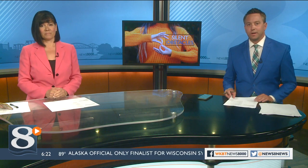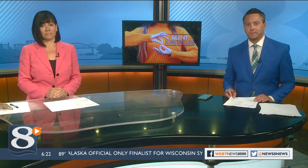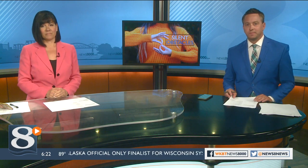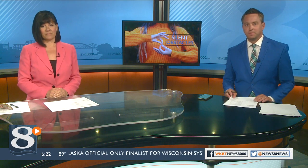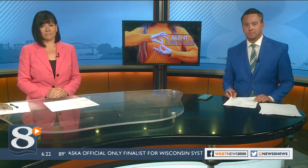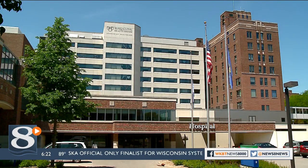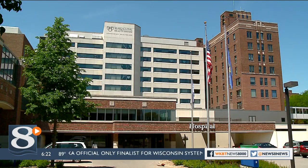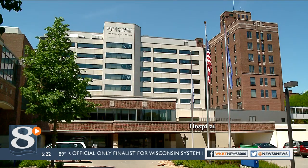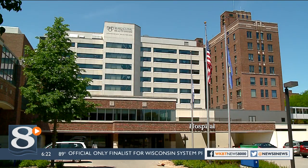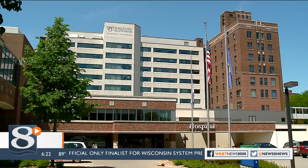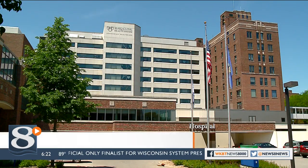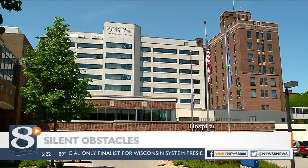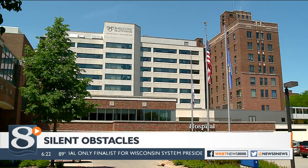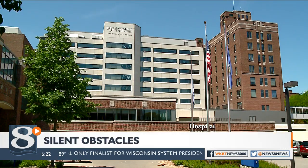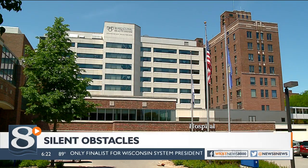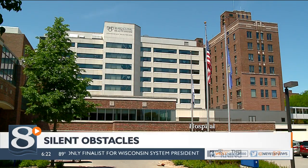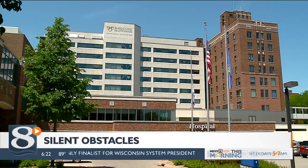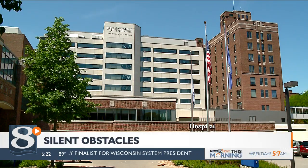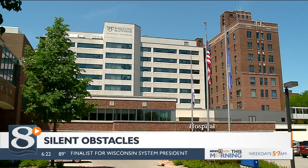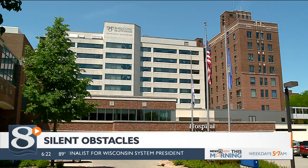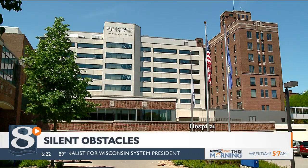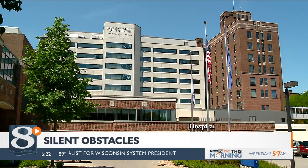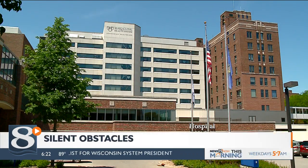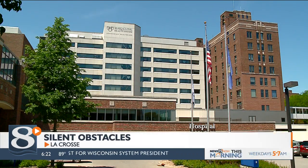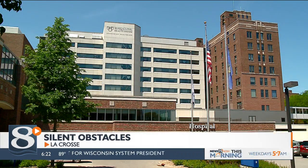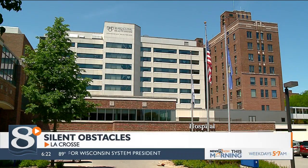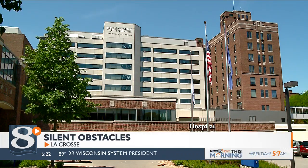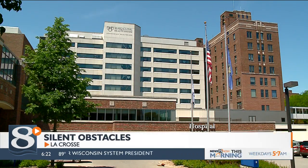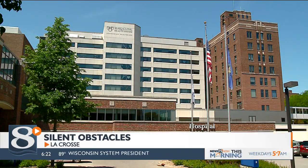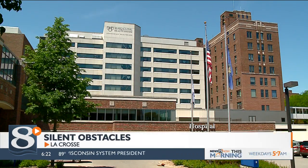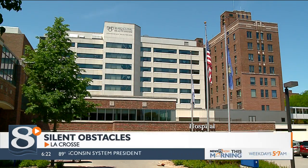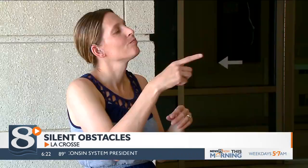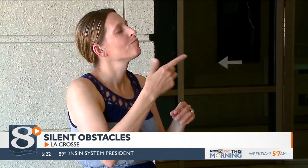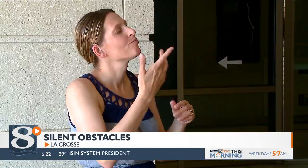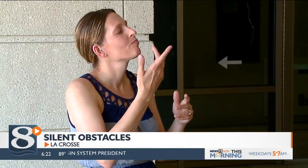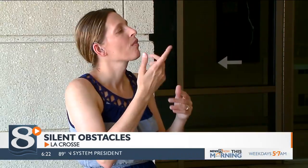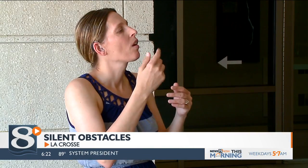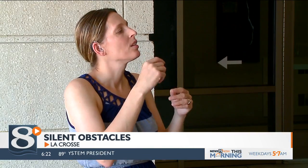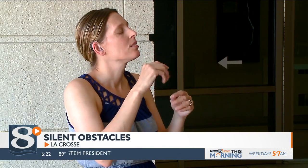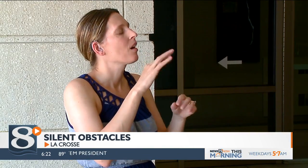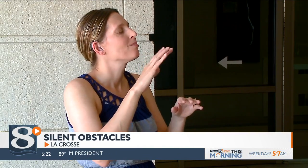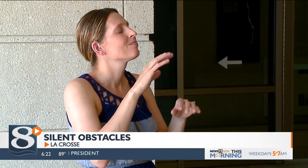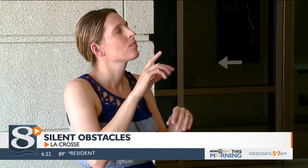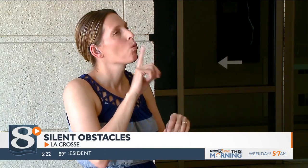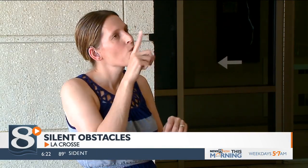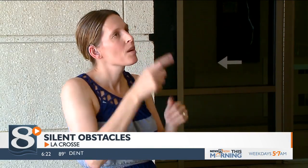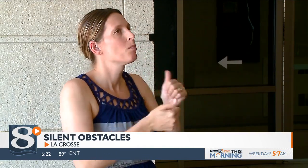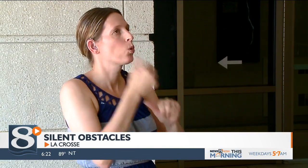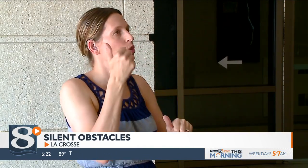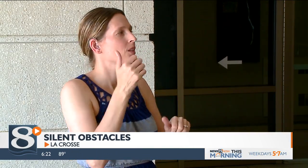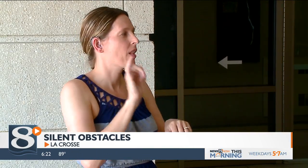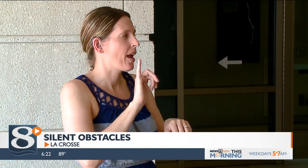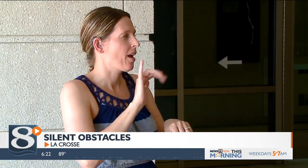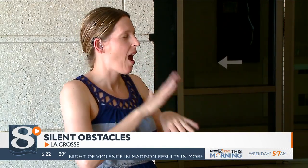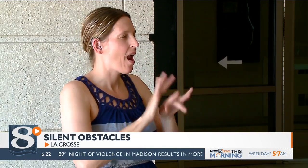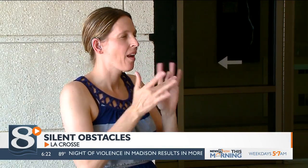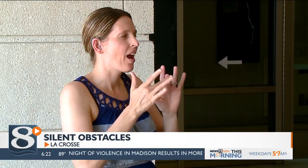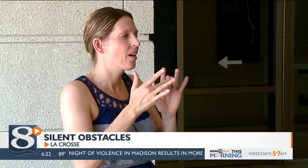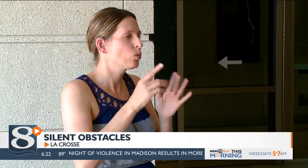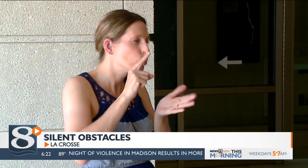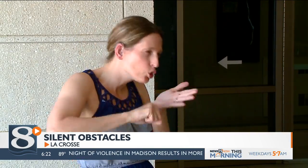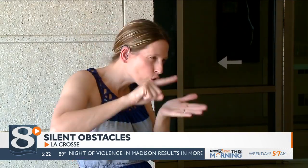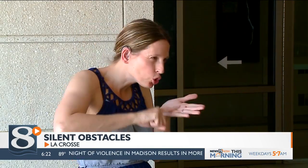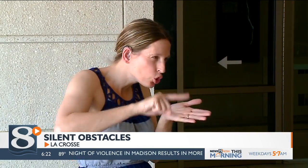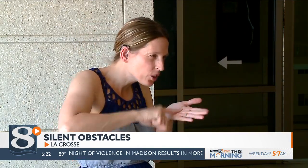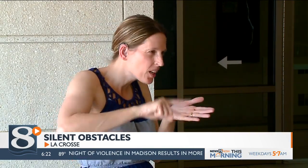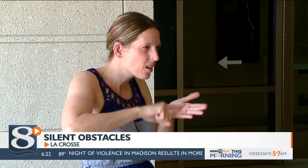has a story. If you are watching this story, most of us can hear what I'm telling you. But there are some who can rely only on words seen